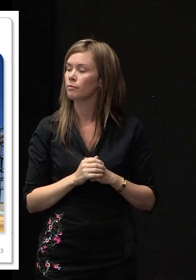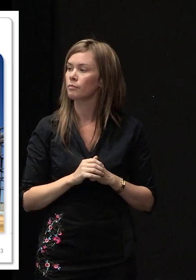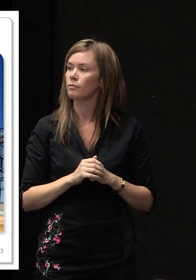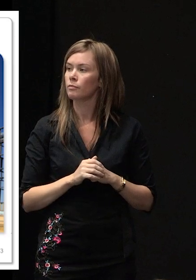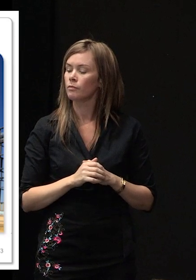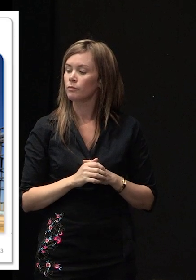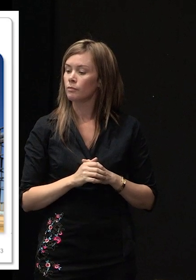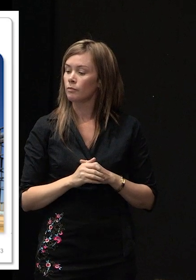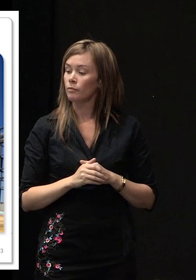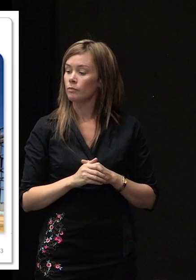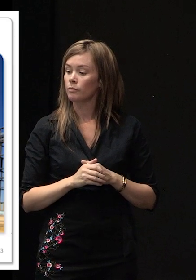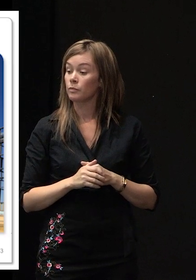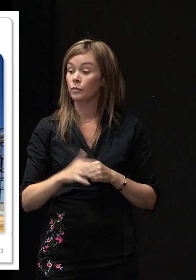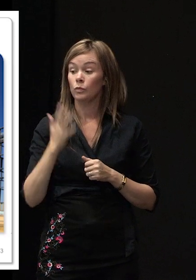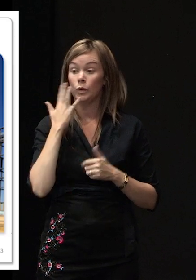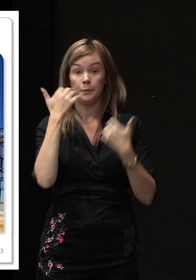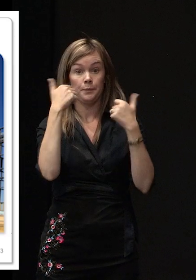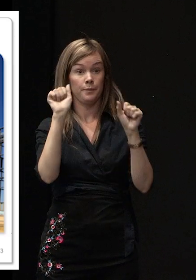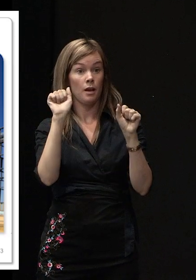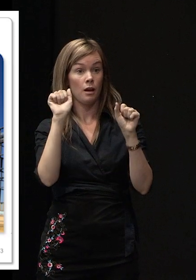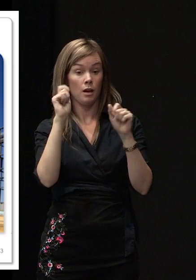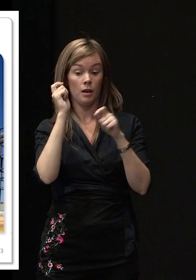Once you have a building consent,